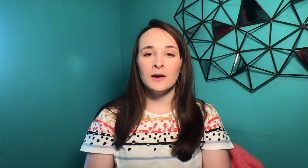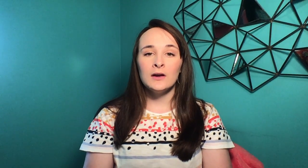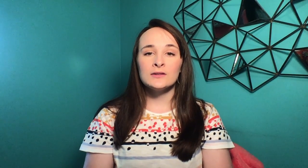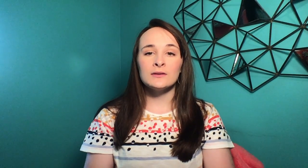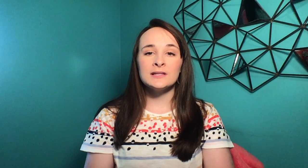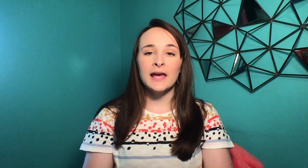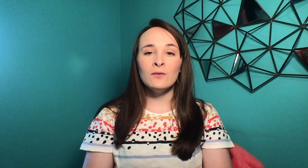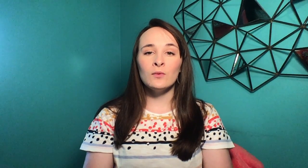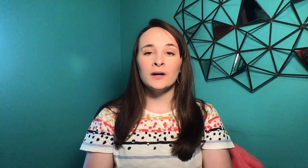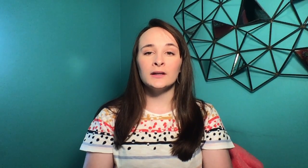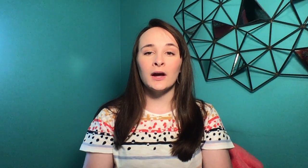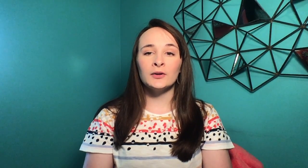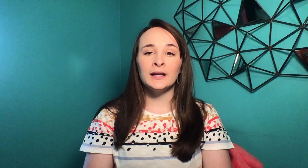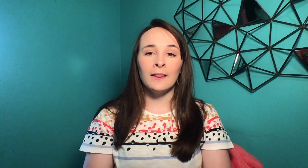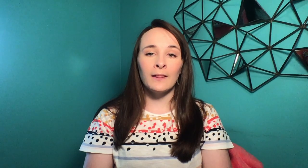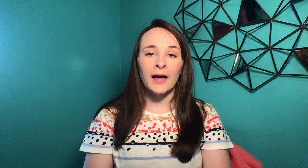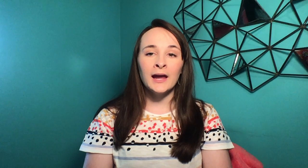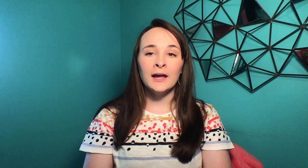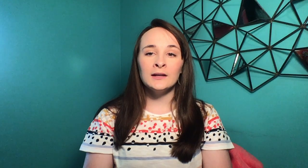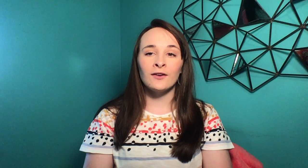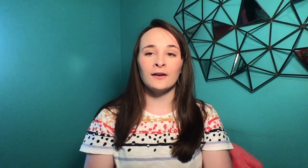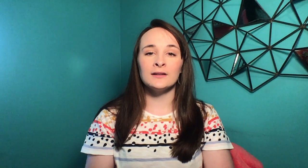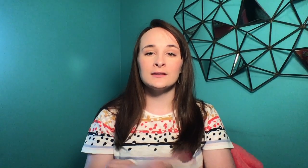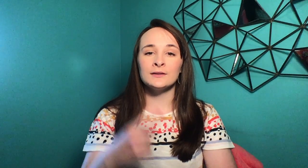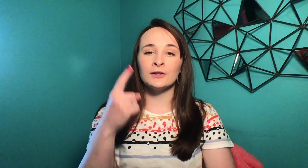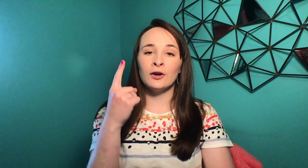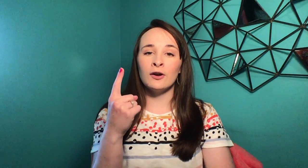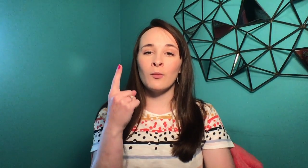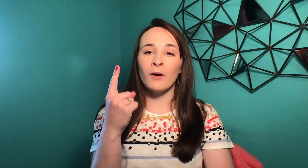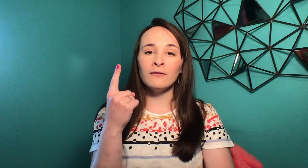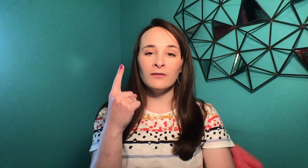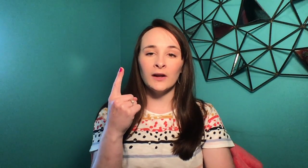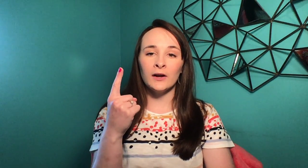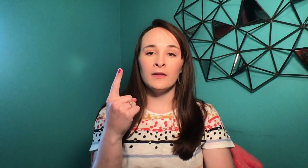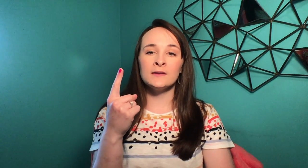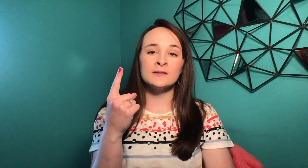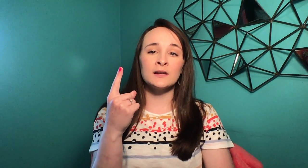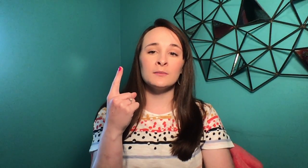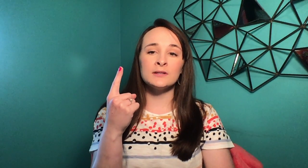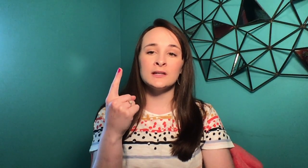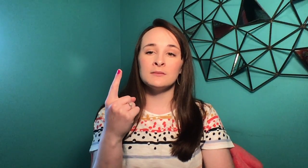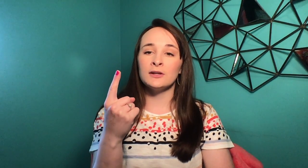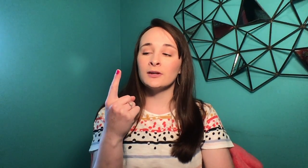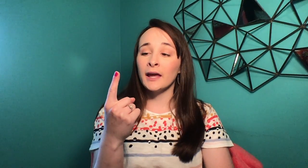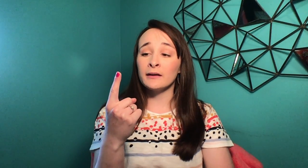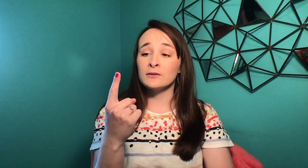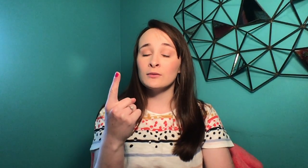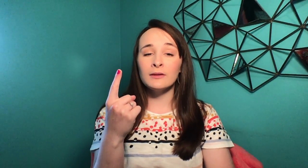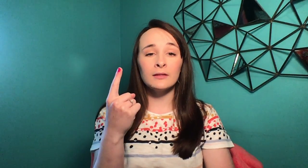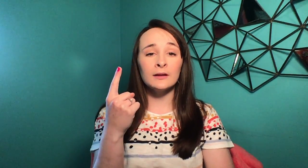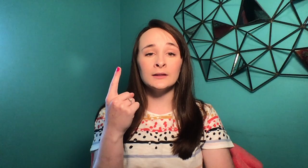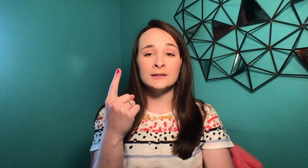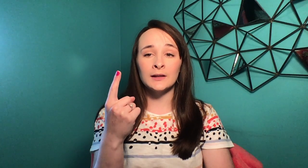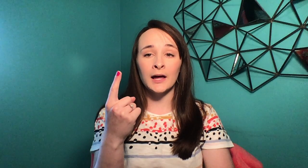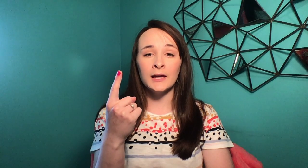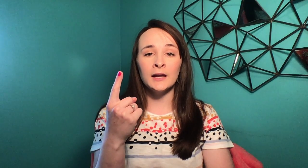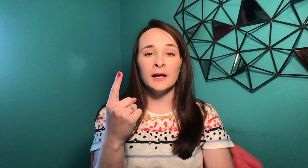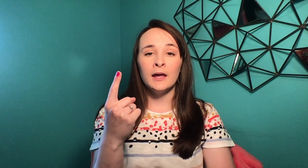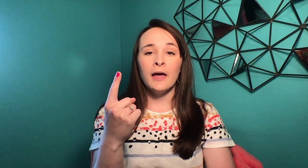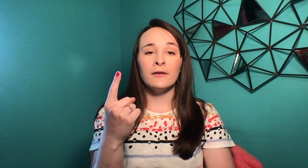So on day one, God created light and darkness. So you're going hold up one finger, and this is going to pretend to be your candle with its light, and then